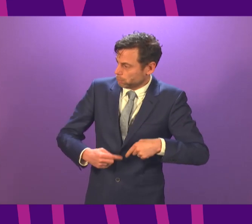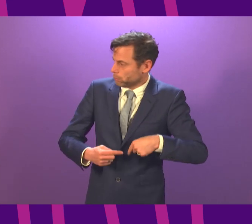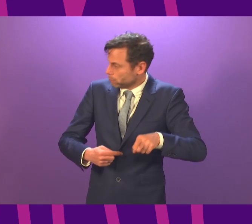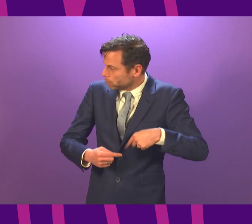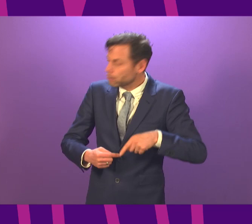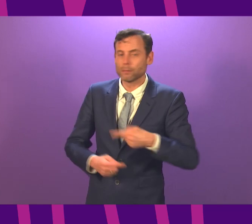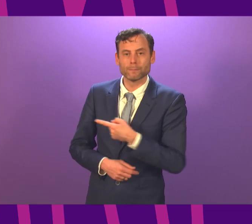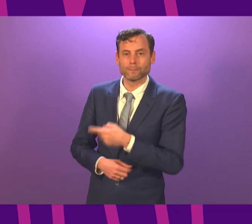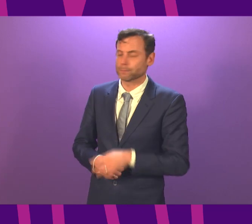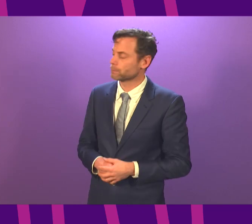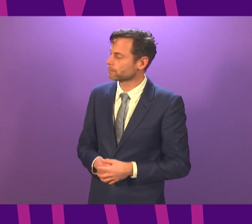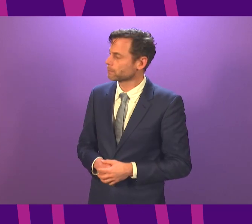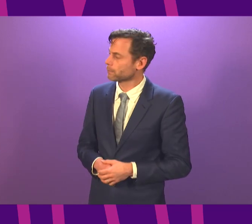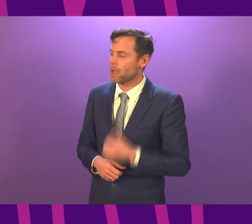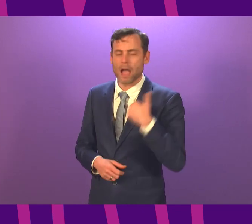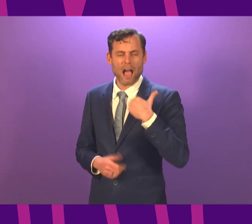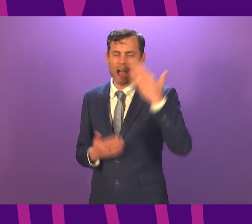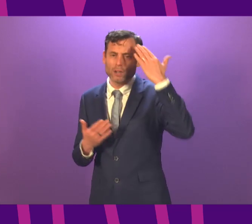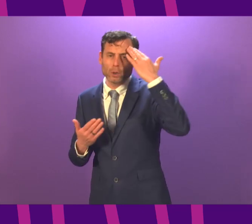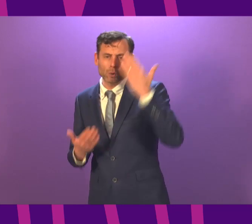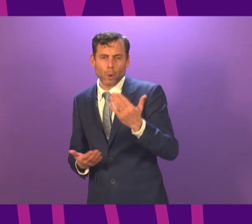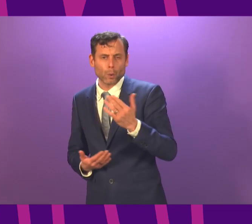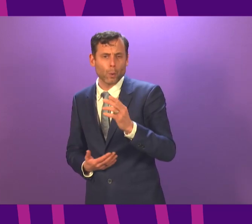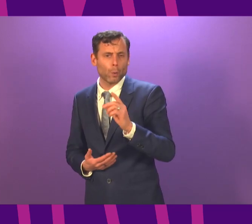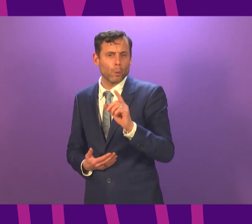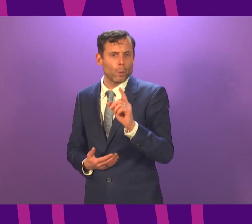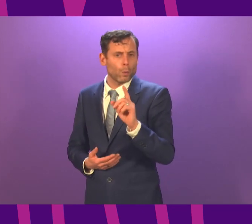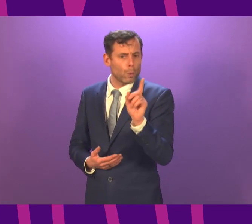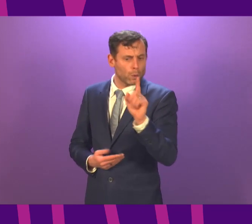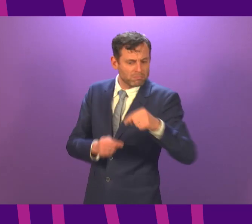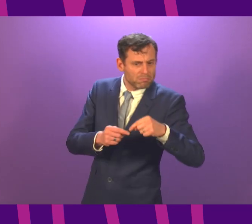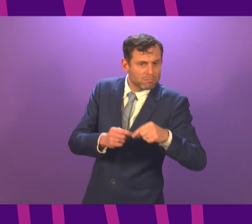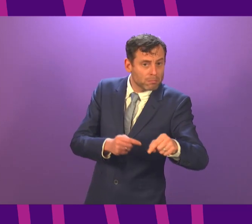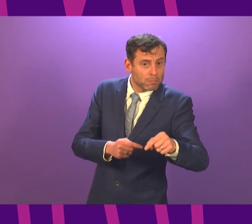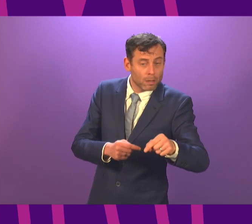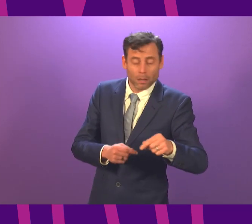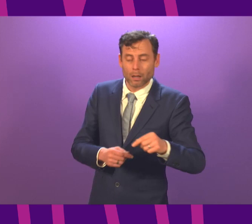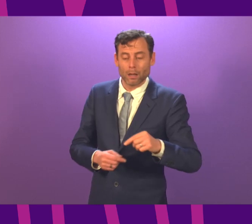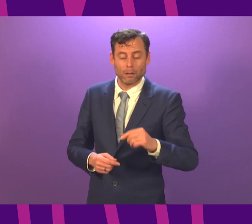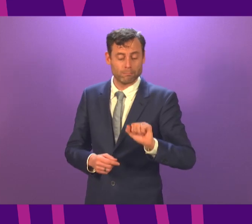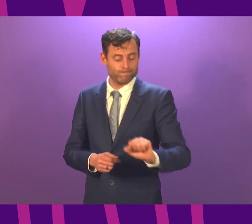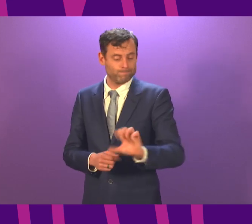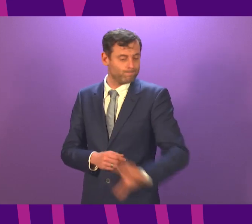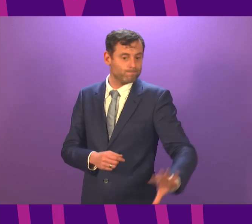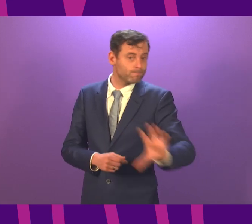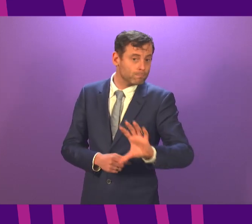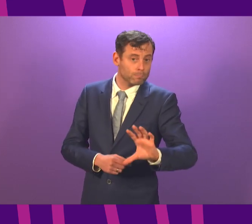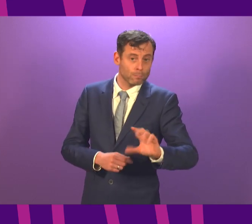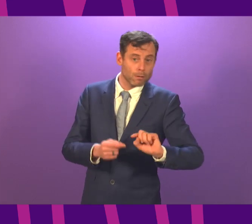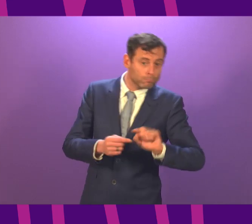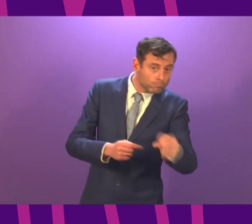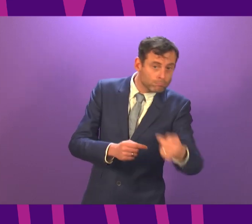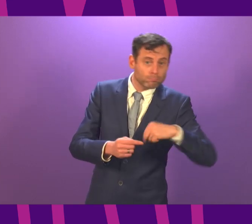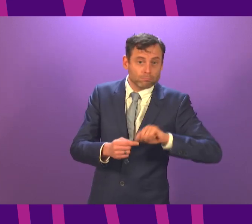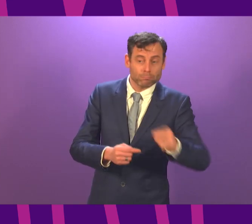I genuinely don't know what difference there will be later this week between restrictions north and south of the border. The Deputy First